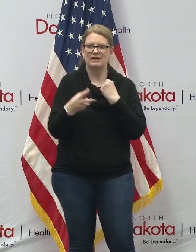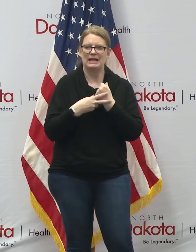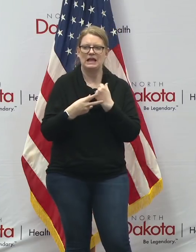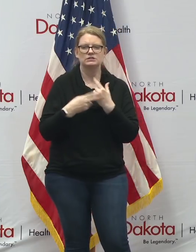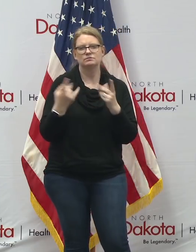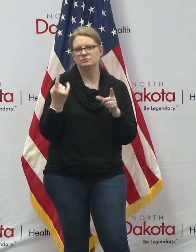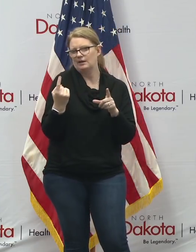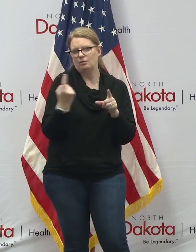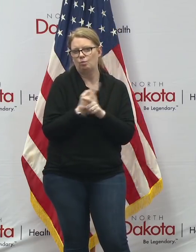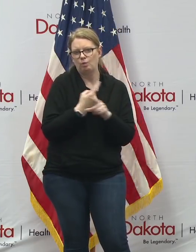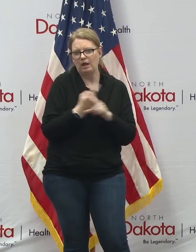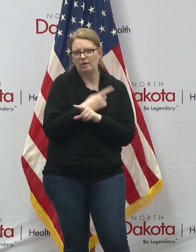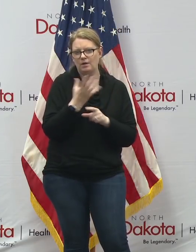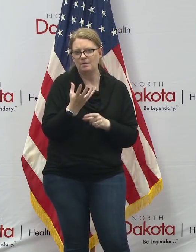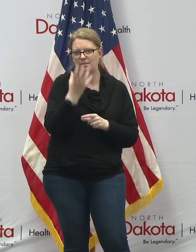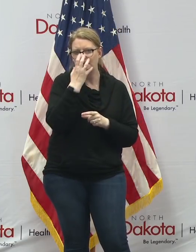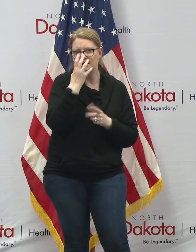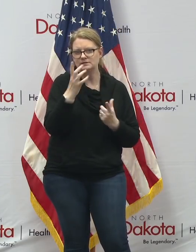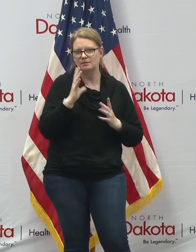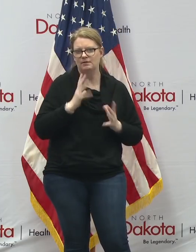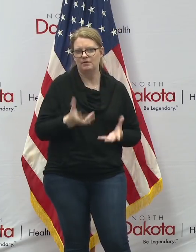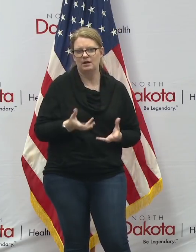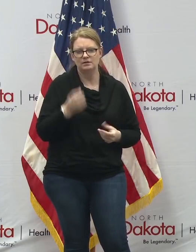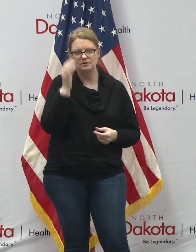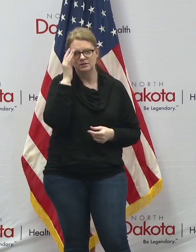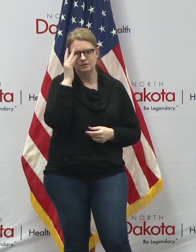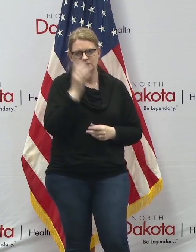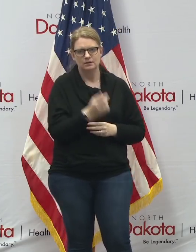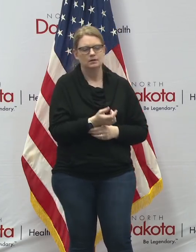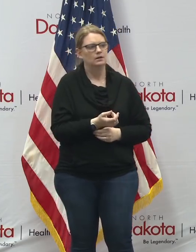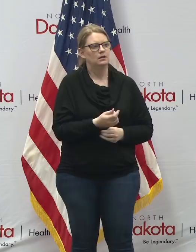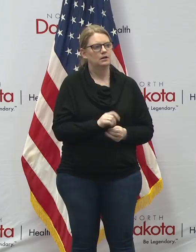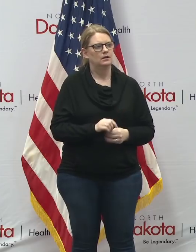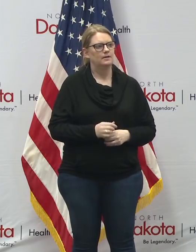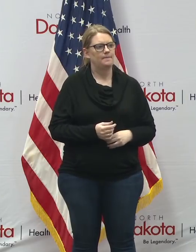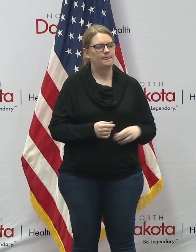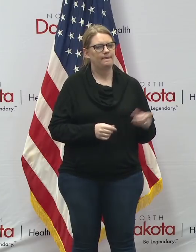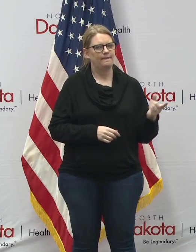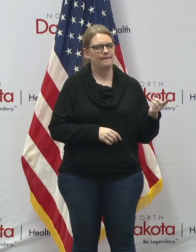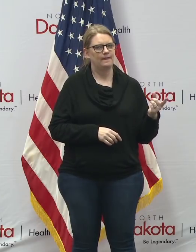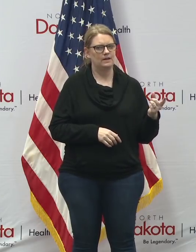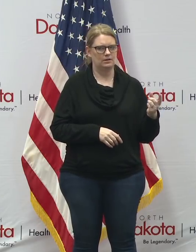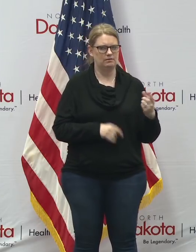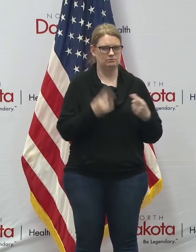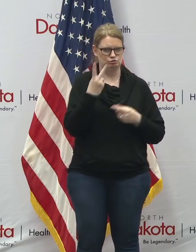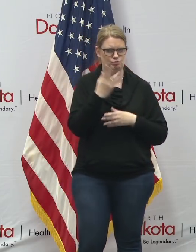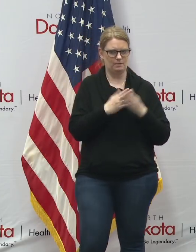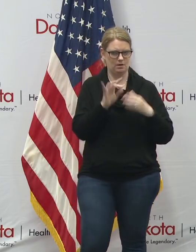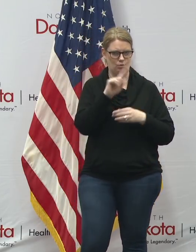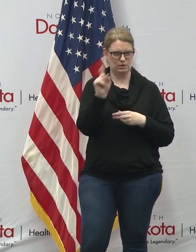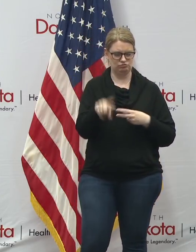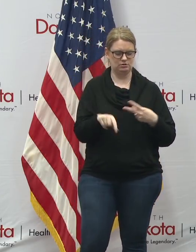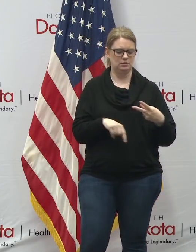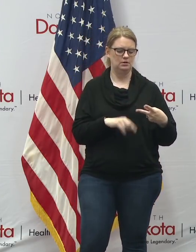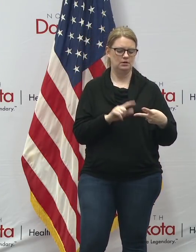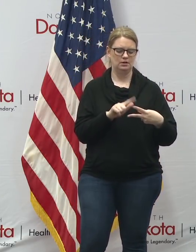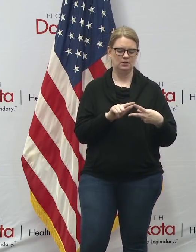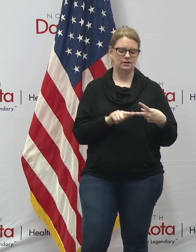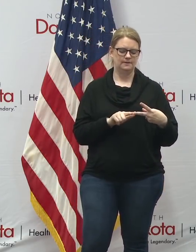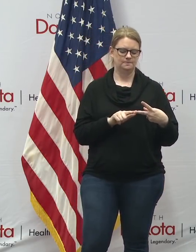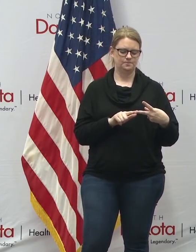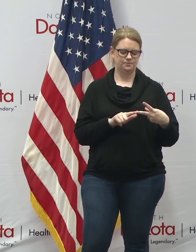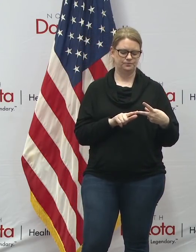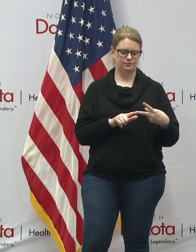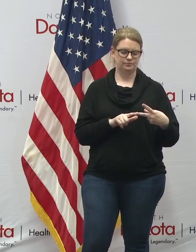regular masks that'll work as well all right the there's a two-part question uh in